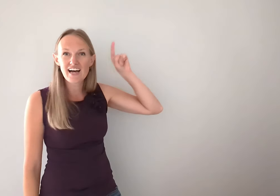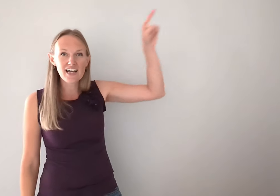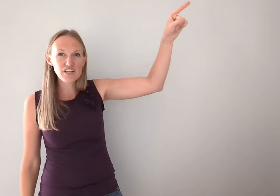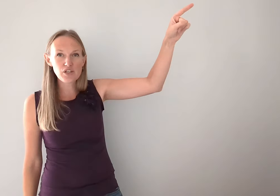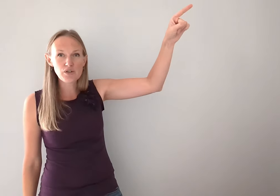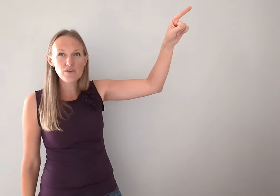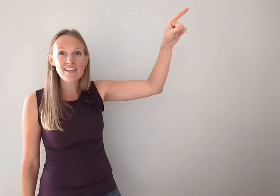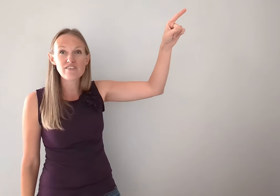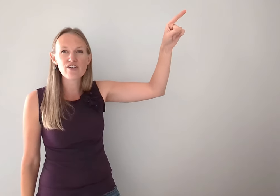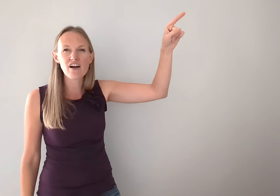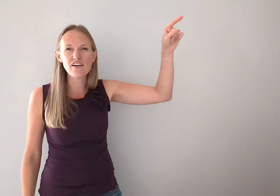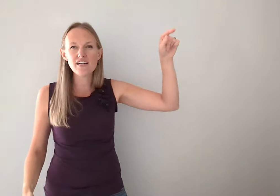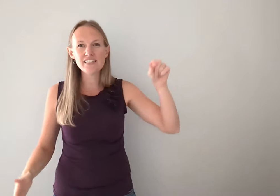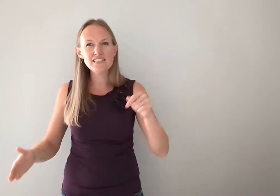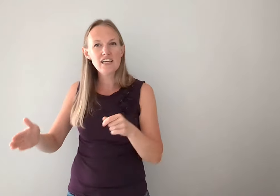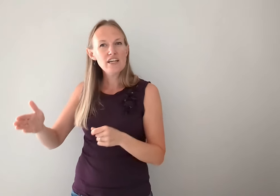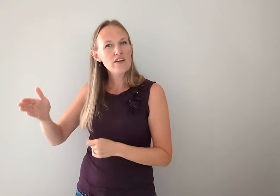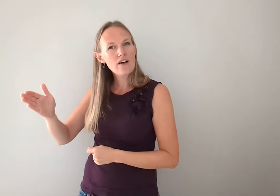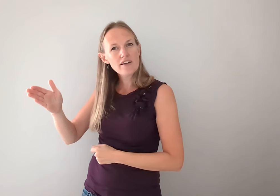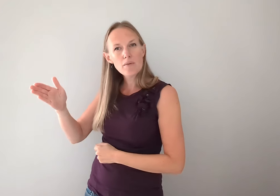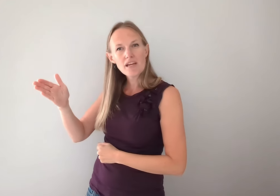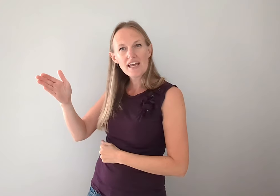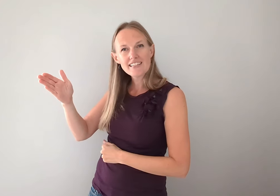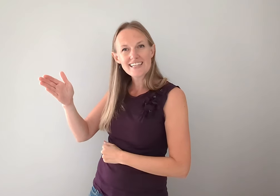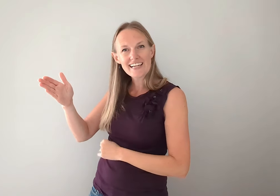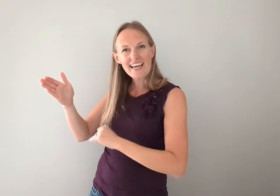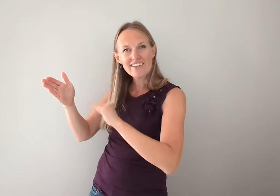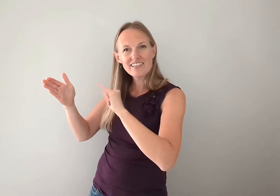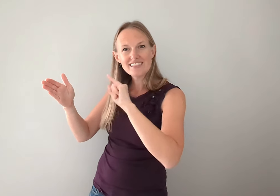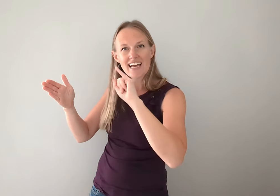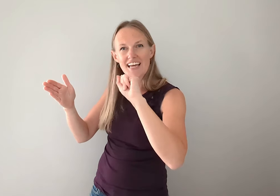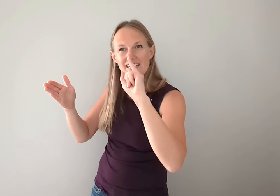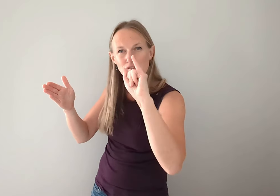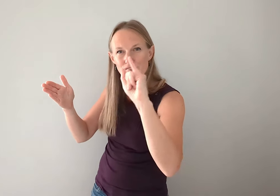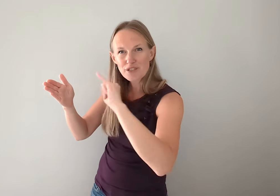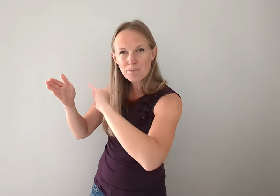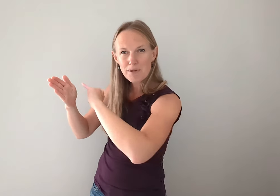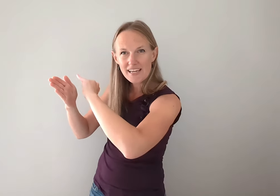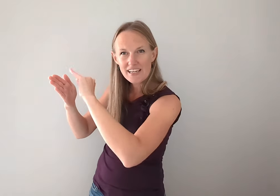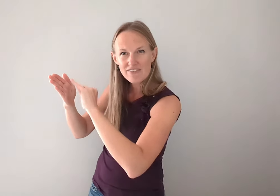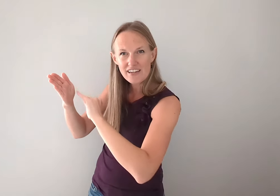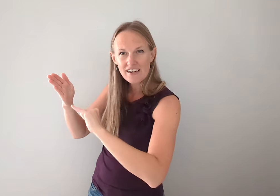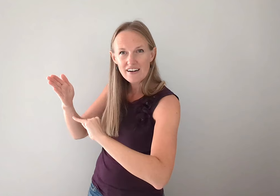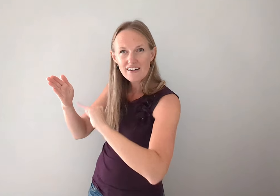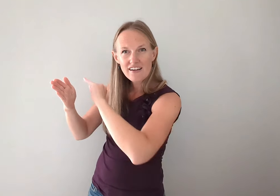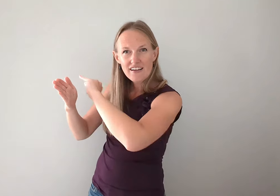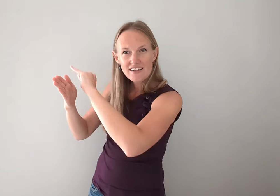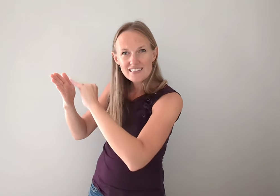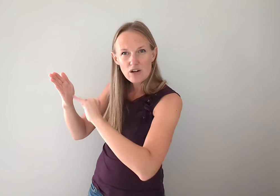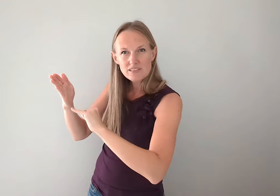God. You. And then for artists, your non-dominant hand is like a canvas. Then you use your pinky finger to almost